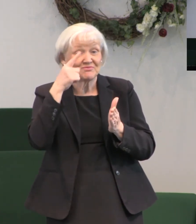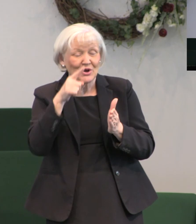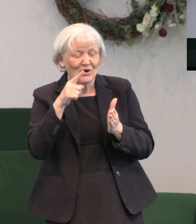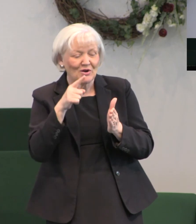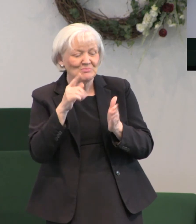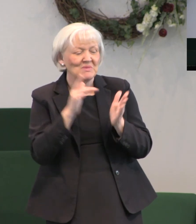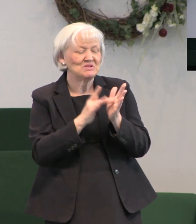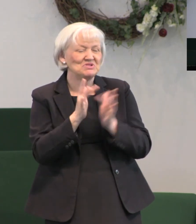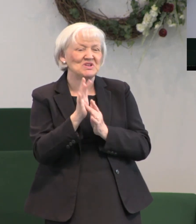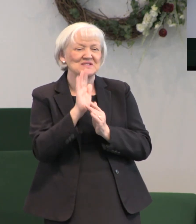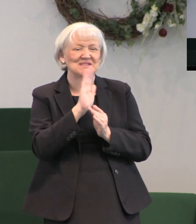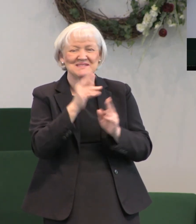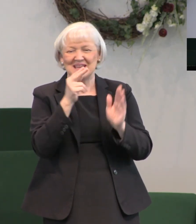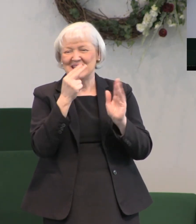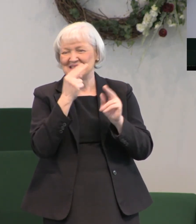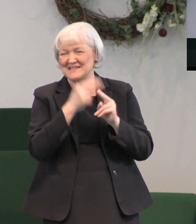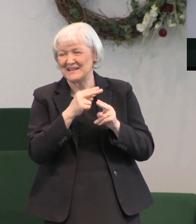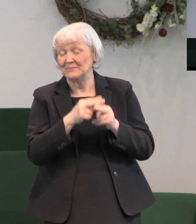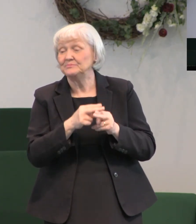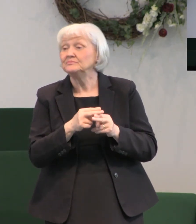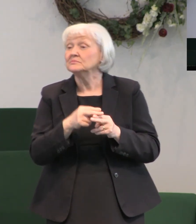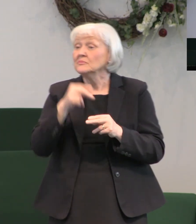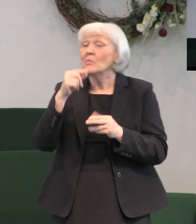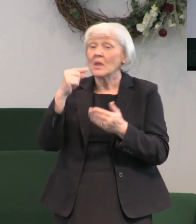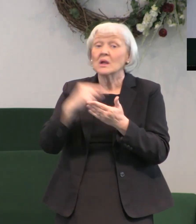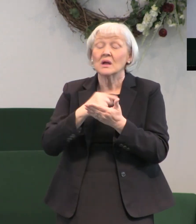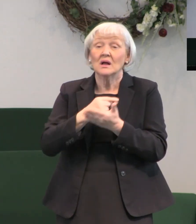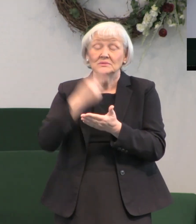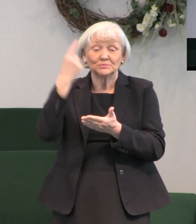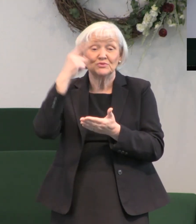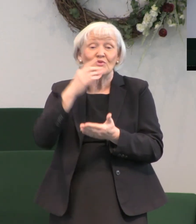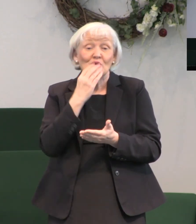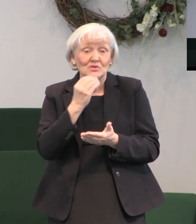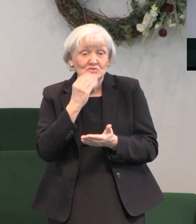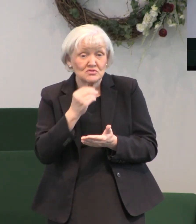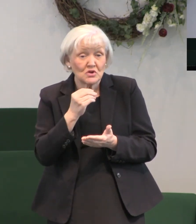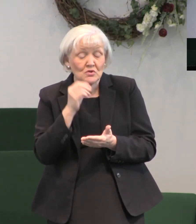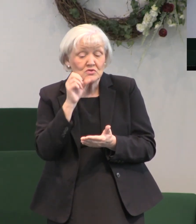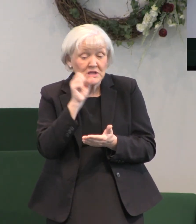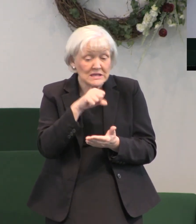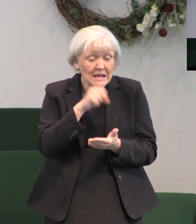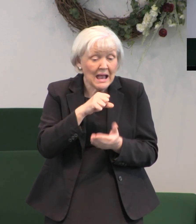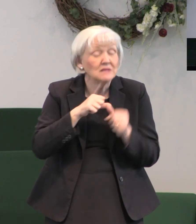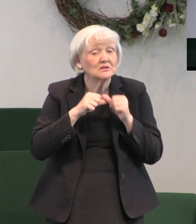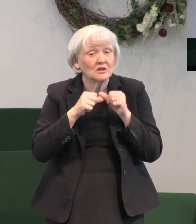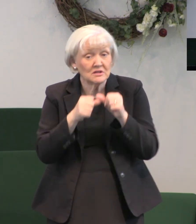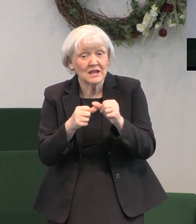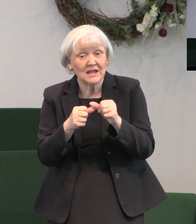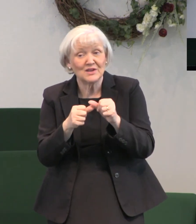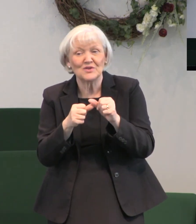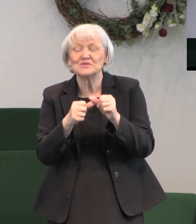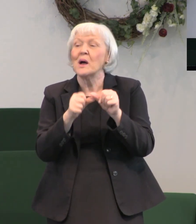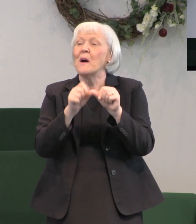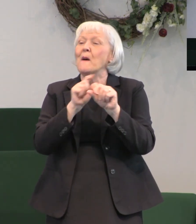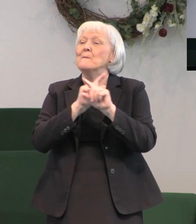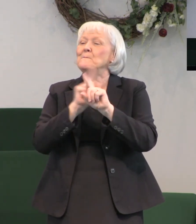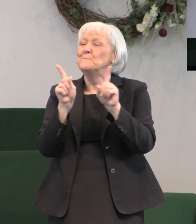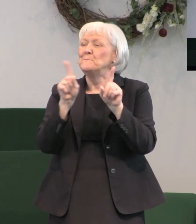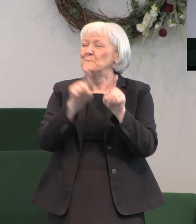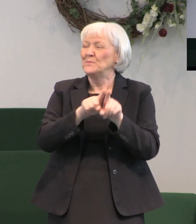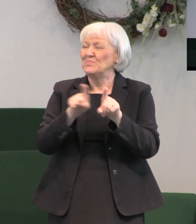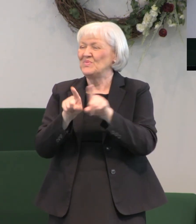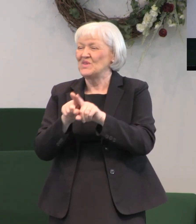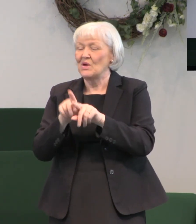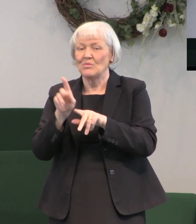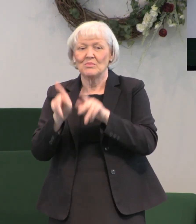gospel was for the Jews and is still for the Jews but the gospel is also for